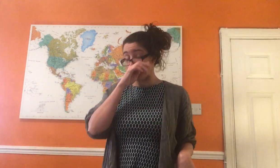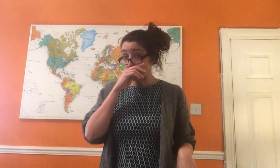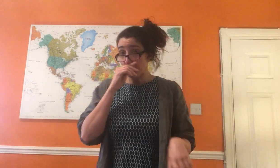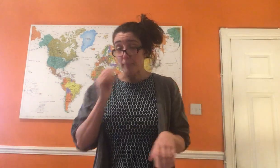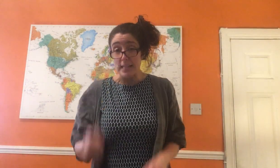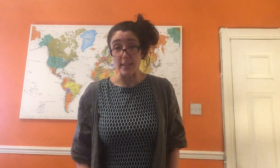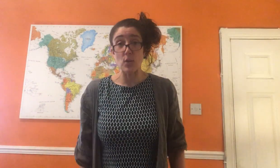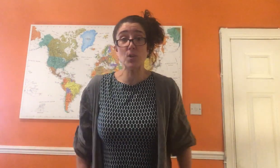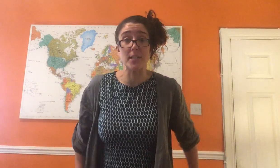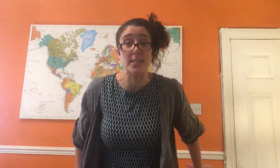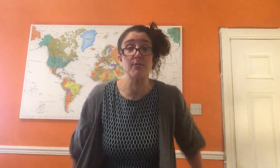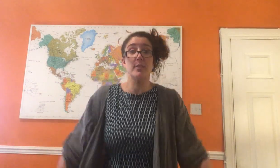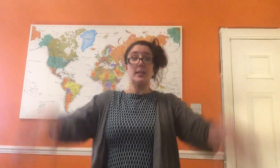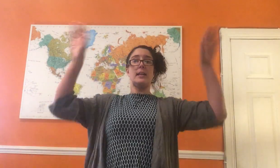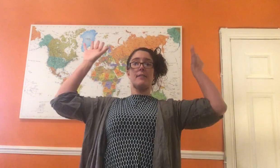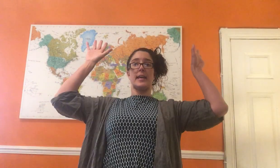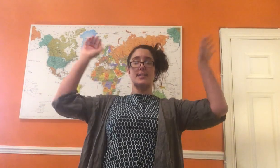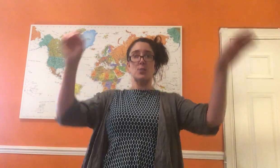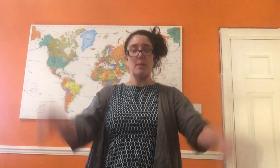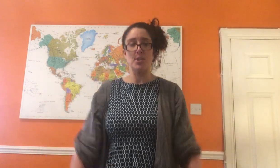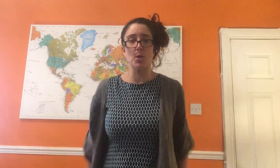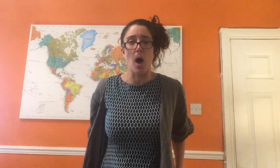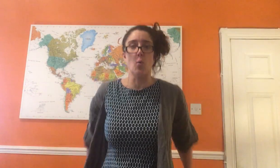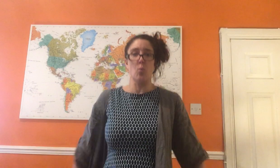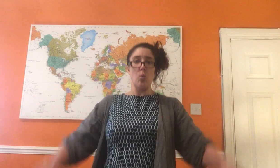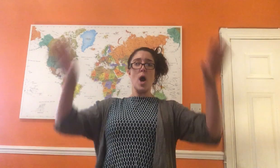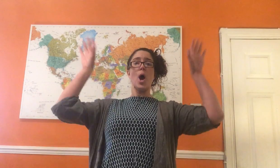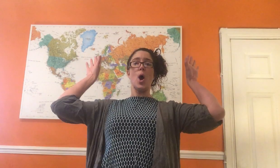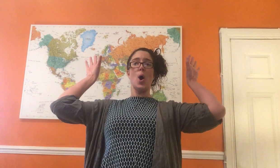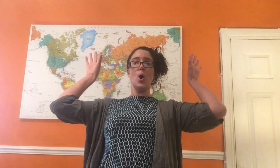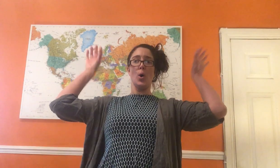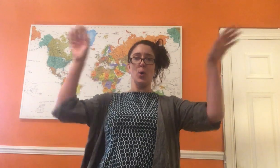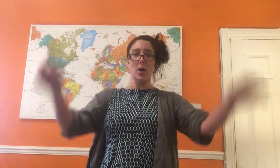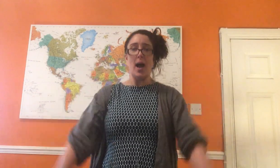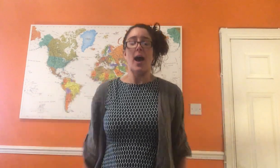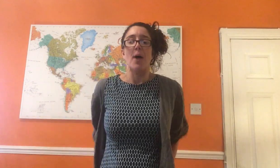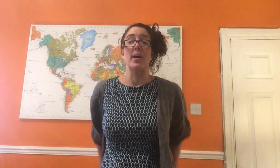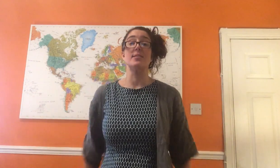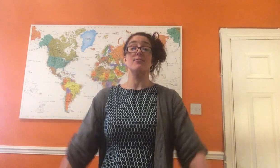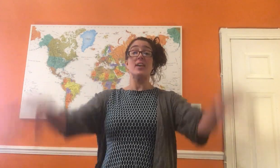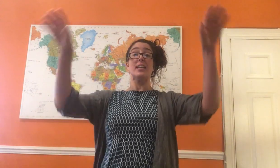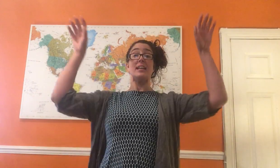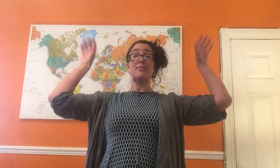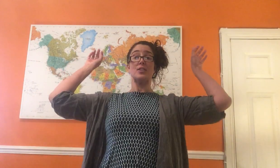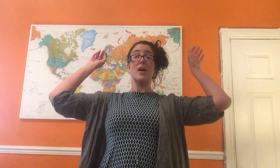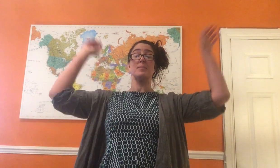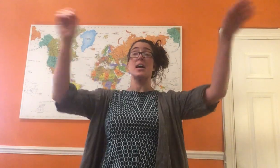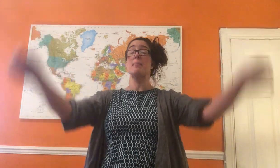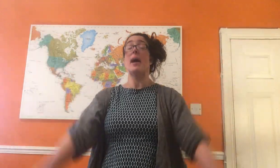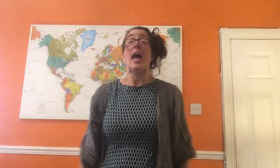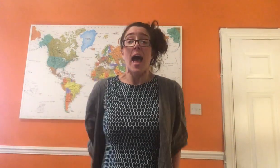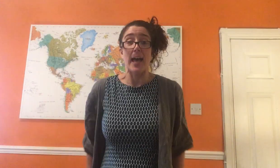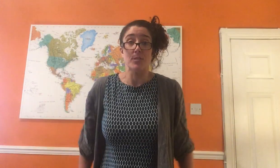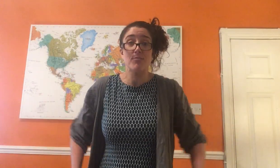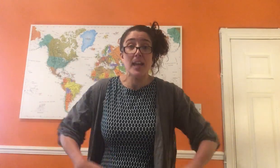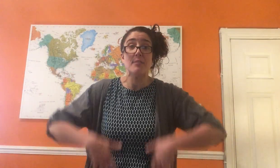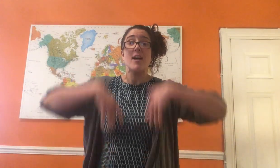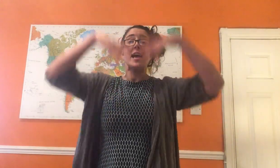so the audience is really loving it. So when we do our woo, I want you to really lift your arms up and really raise